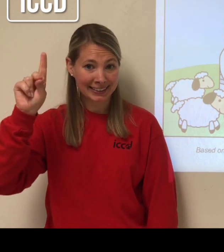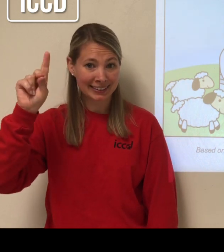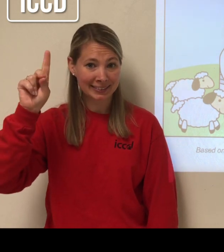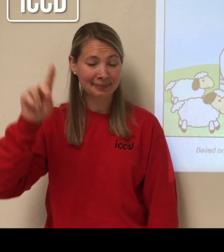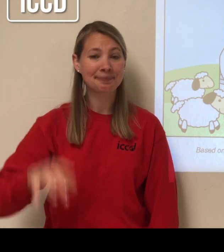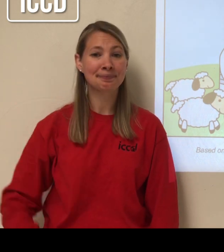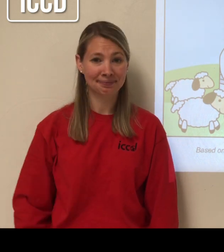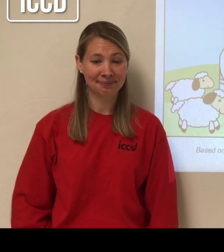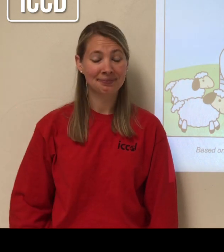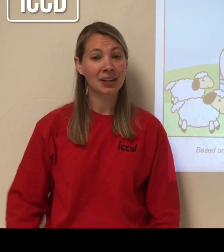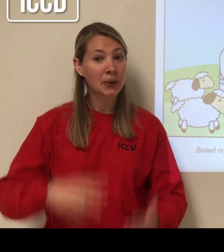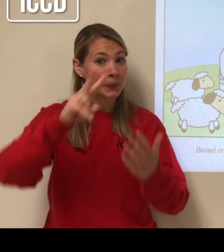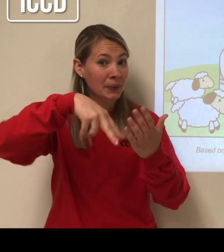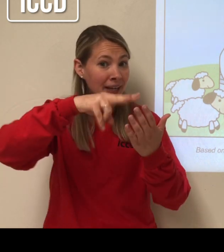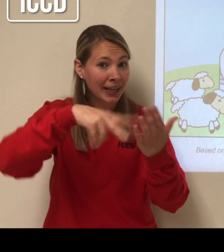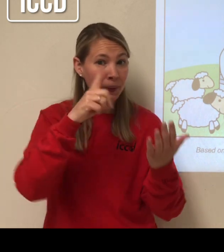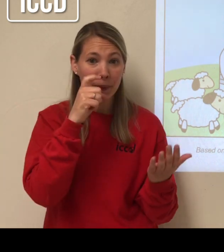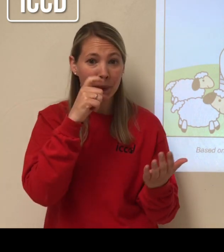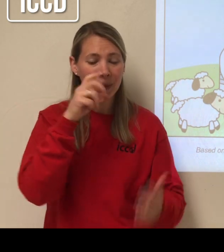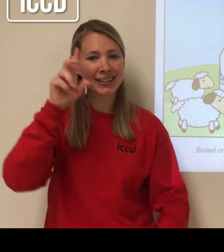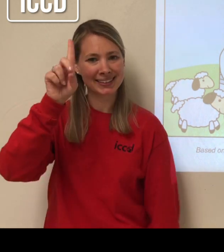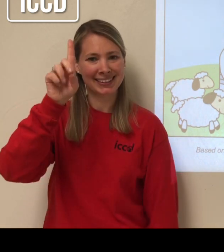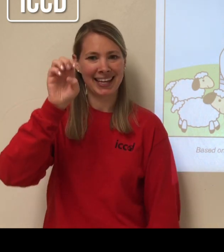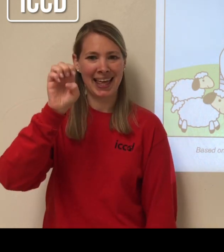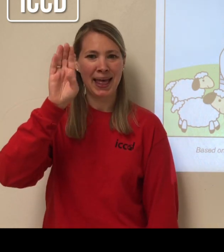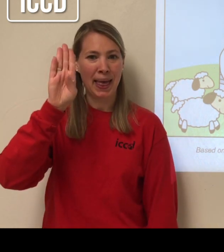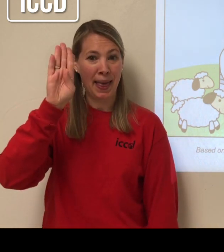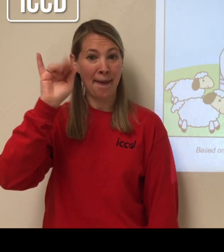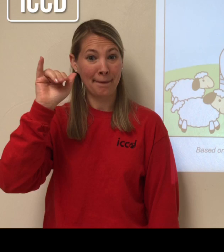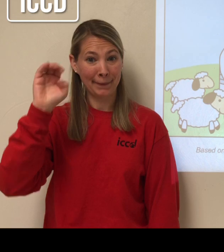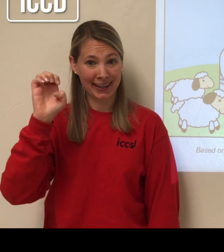It is read by Debbie and signed by Kayla.